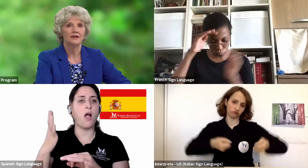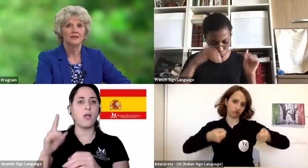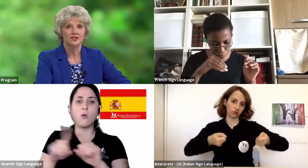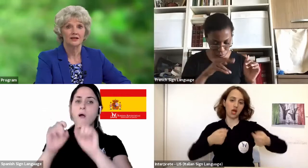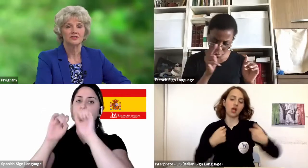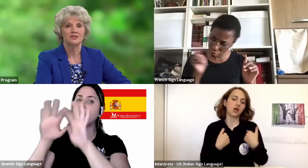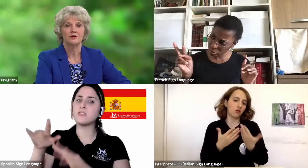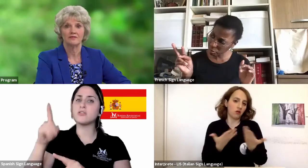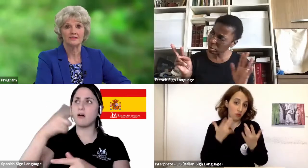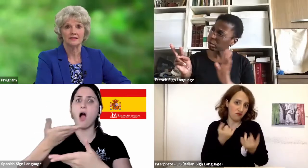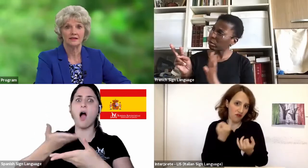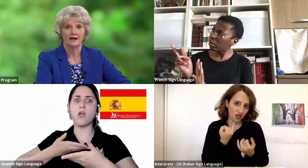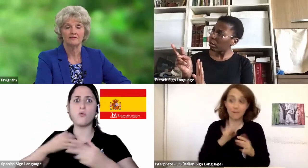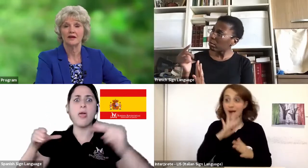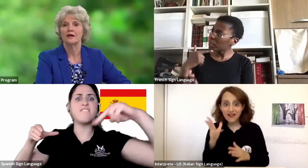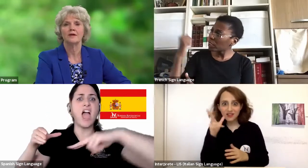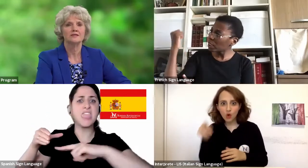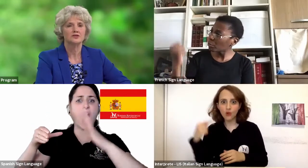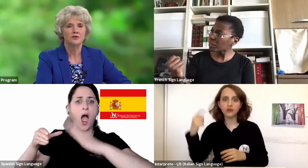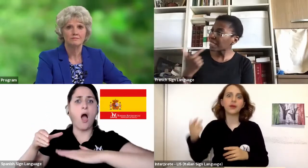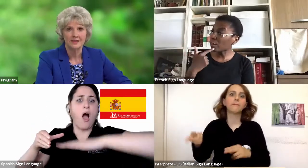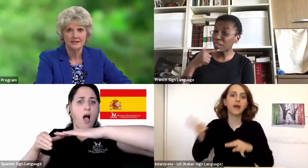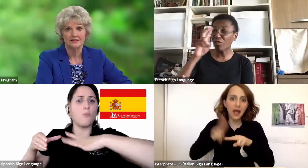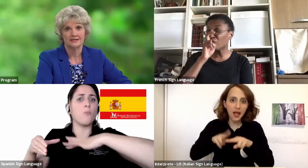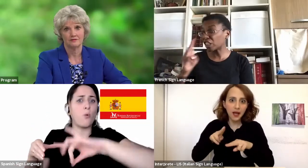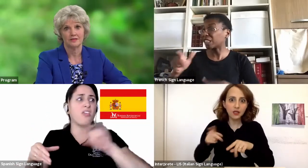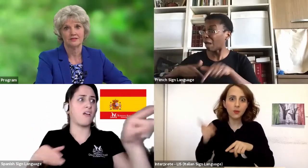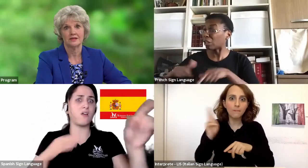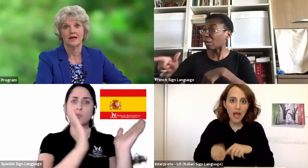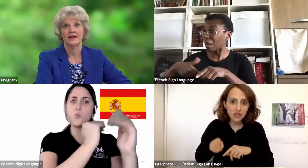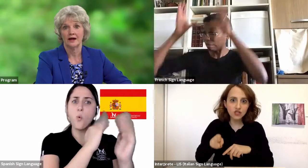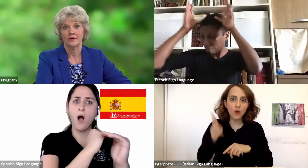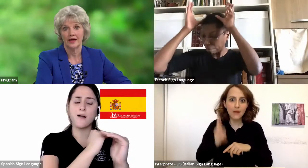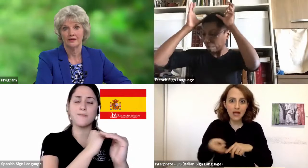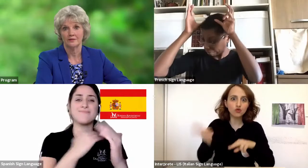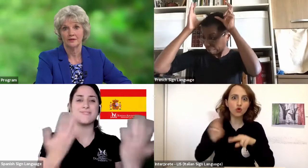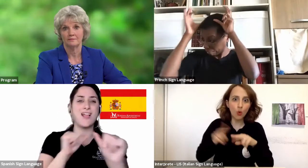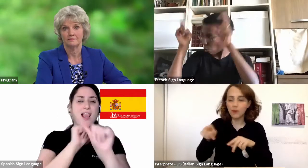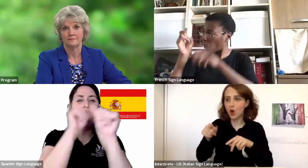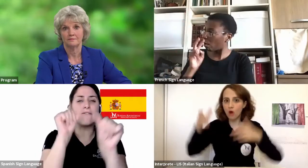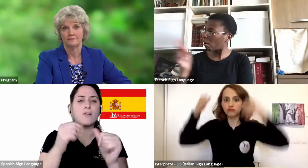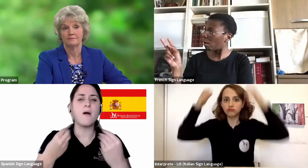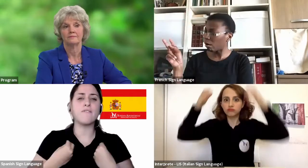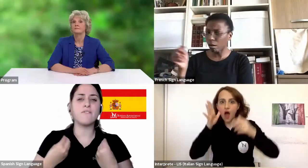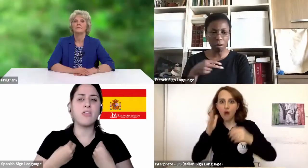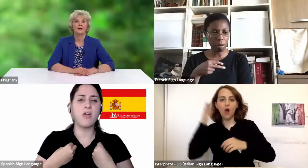think about the challenges we face in life makes a tremendous difference in how we handle them.